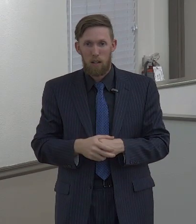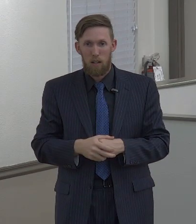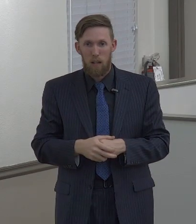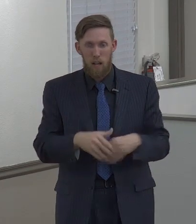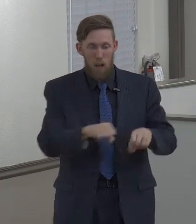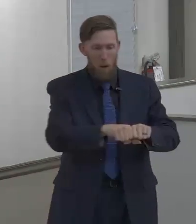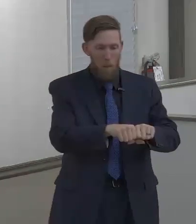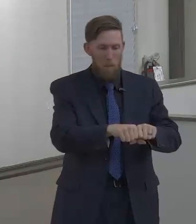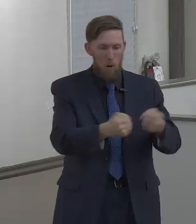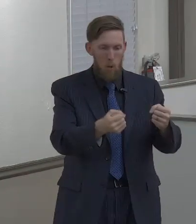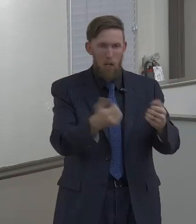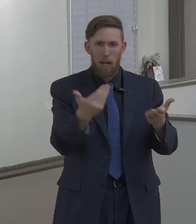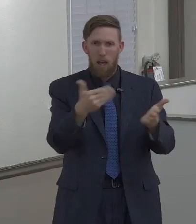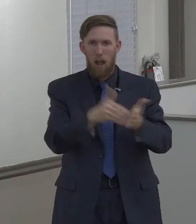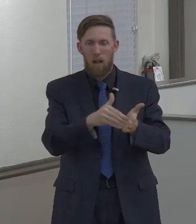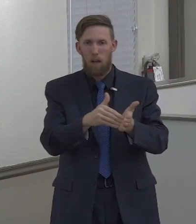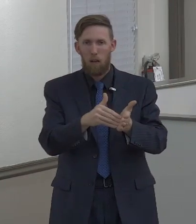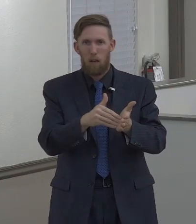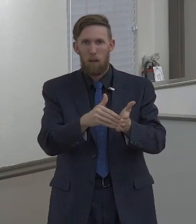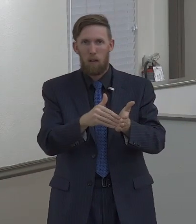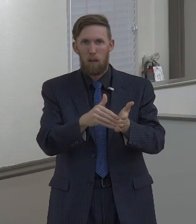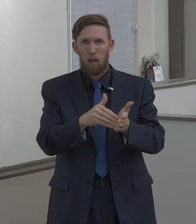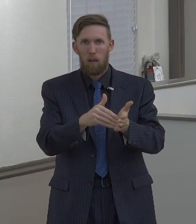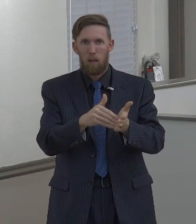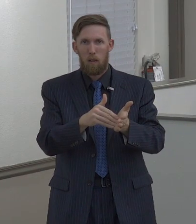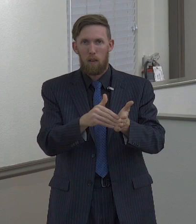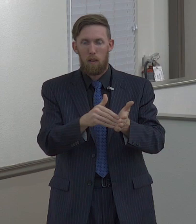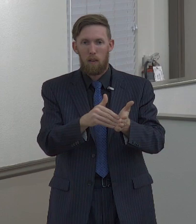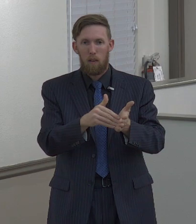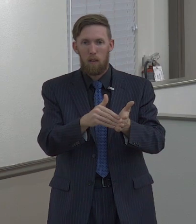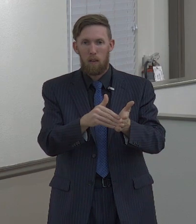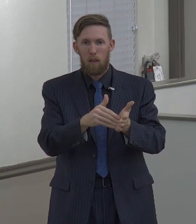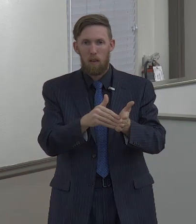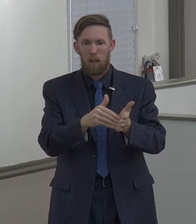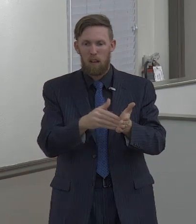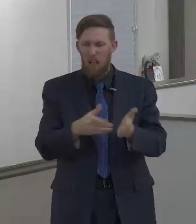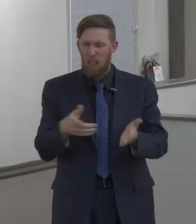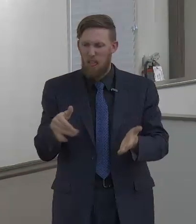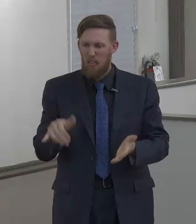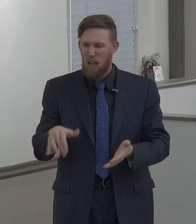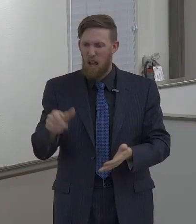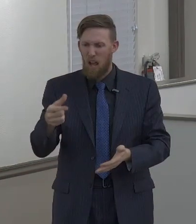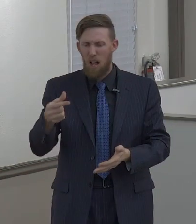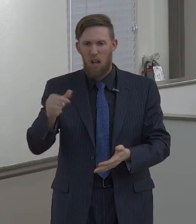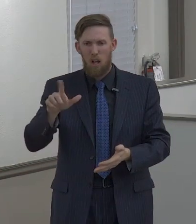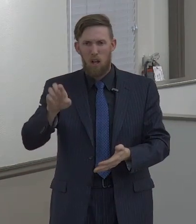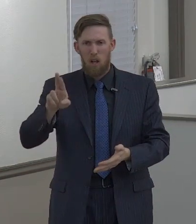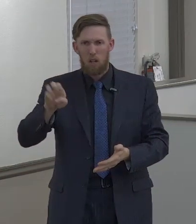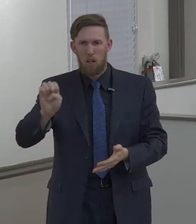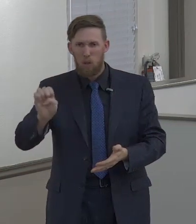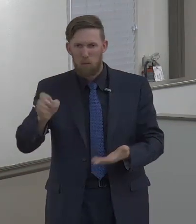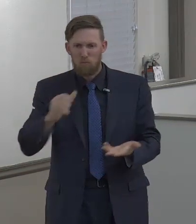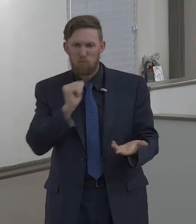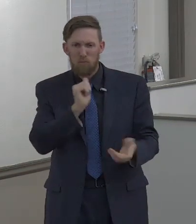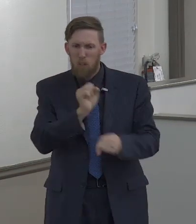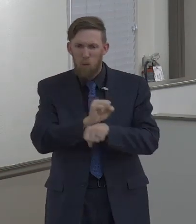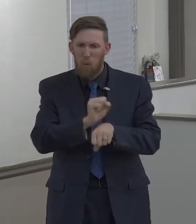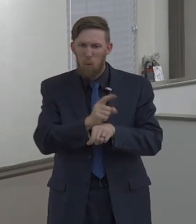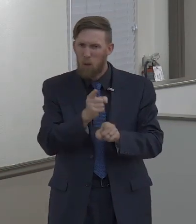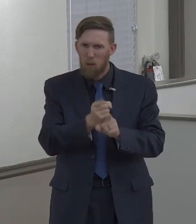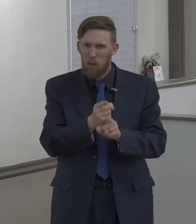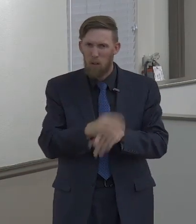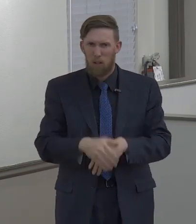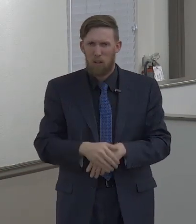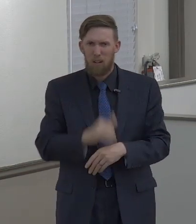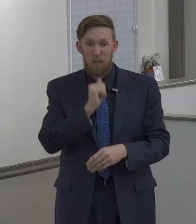with it, toy was broken again. The bonding agent did not hold. As much